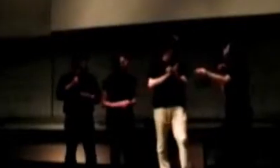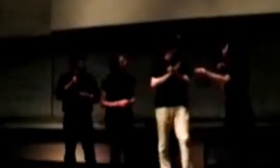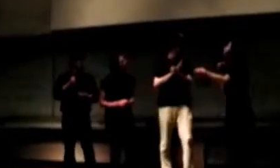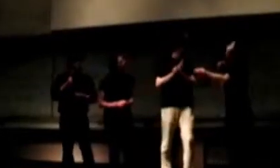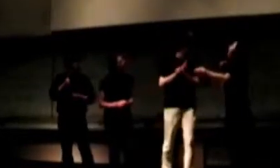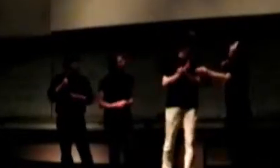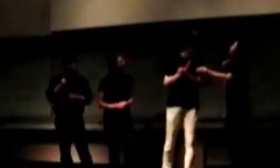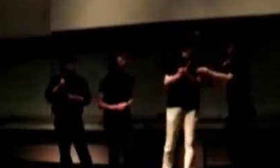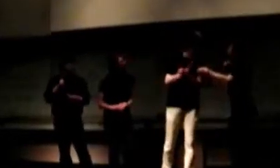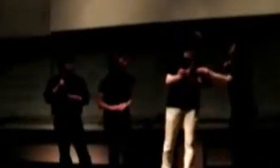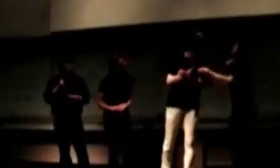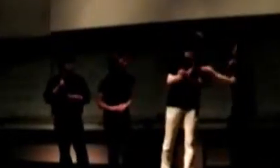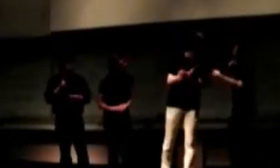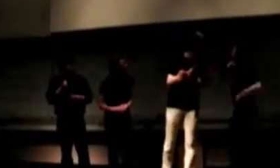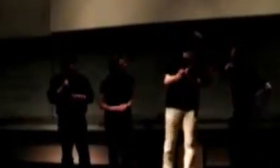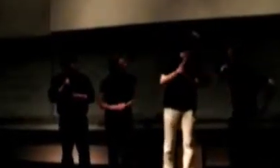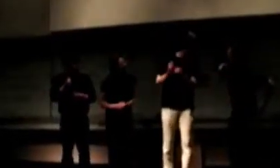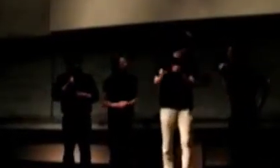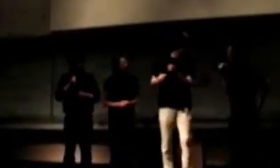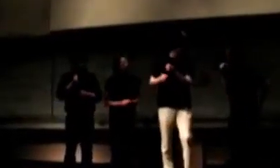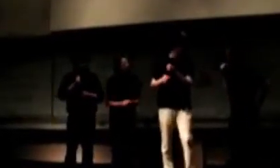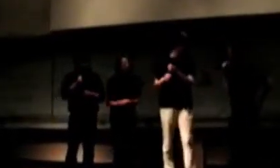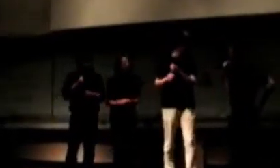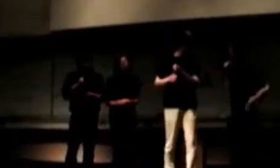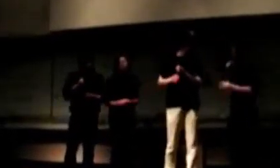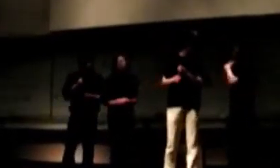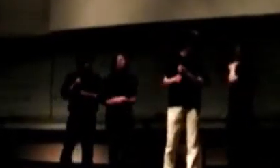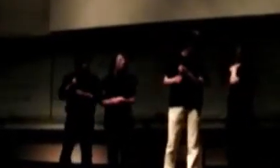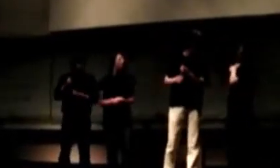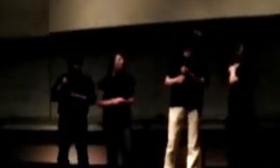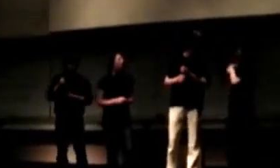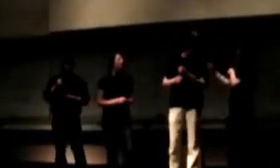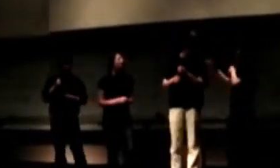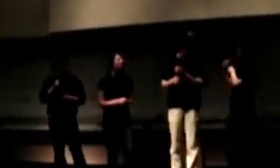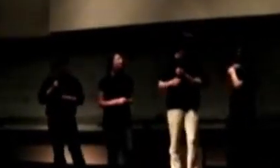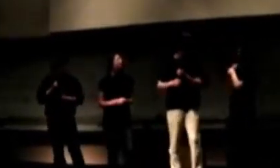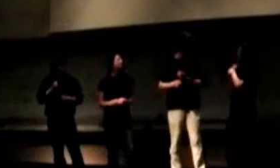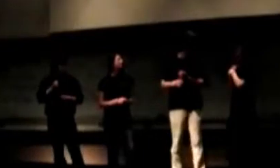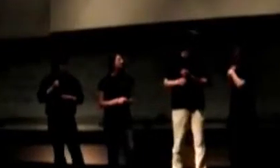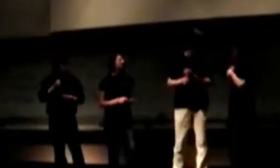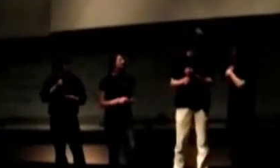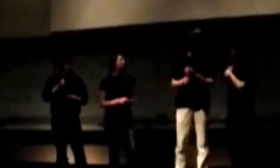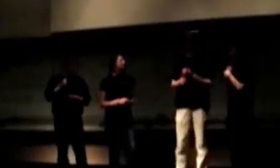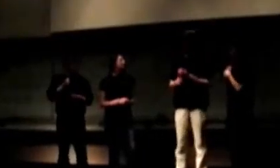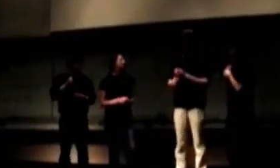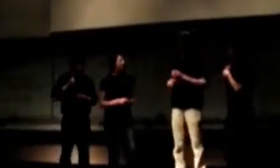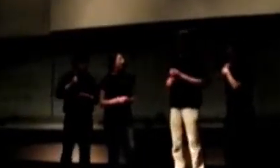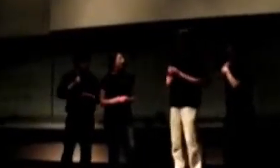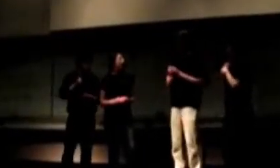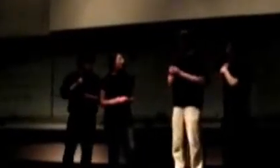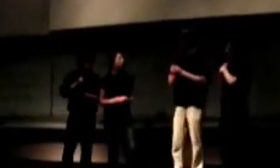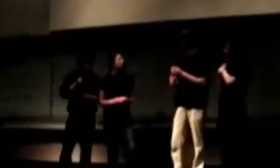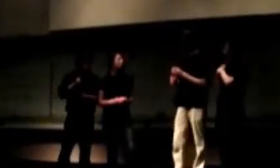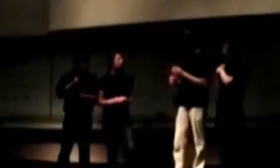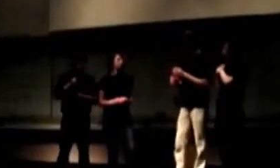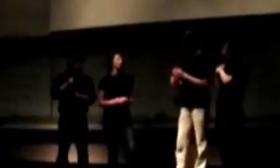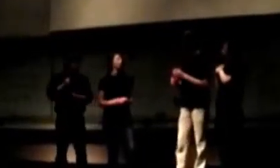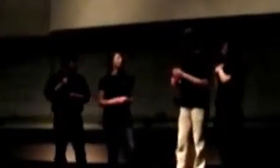papers since Windows 95. Oh my gosh! Going free! Good for you! That's awesome! Guys, I just use Burgemark.